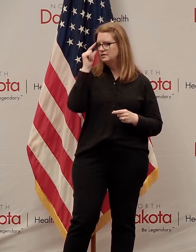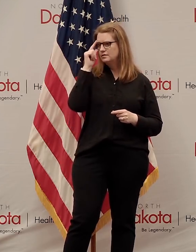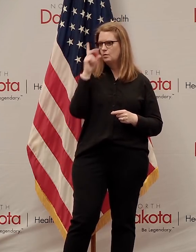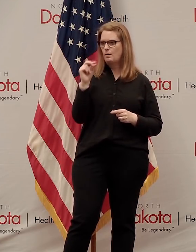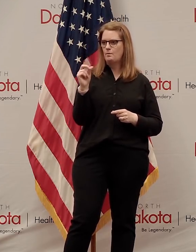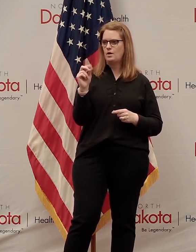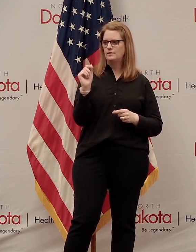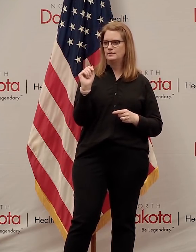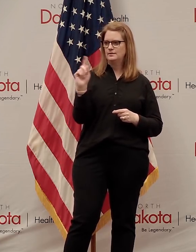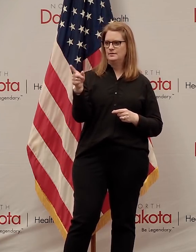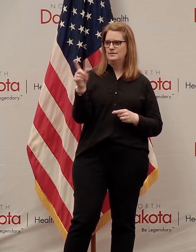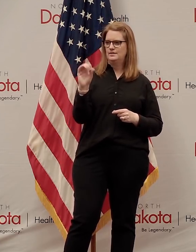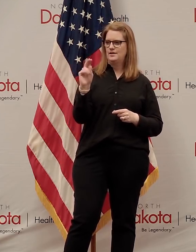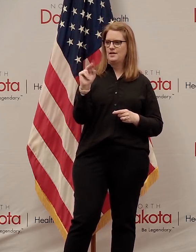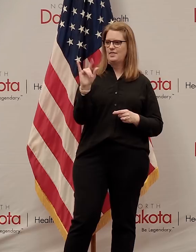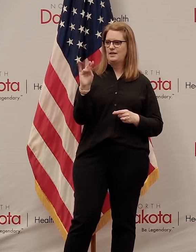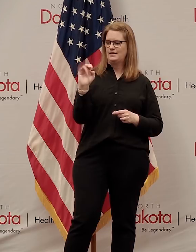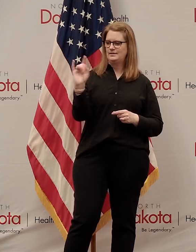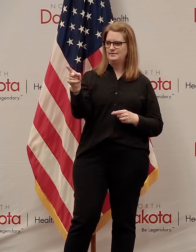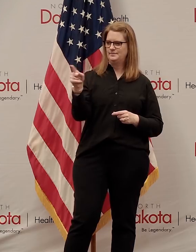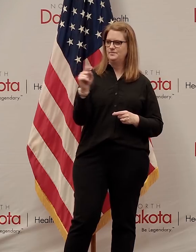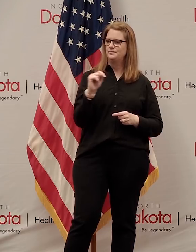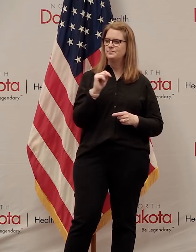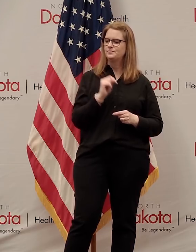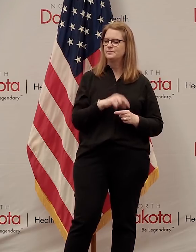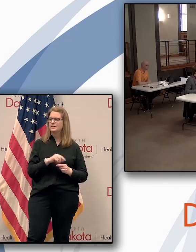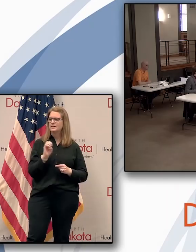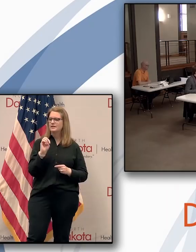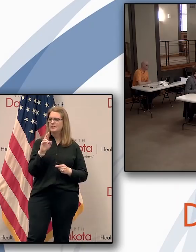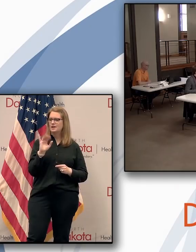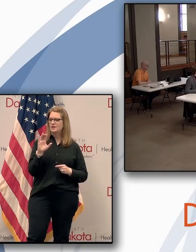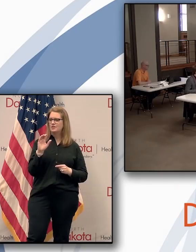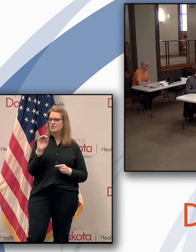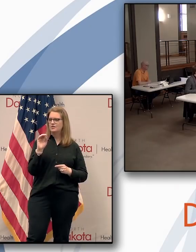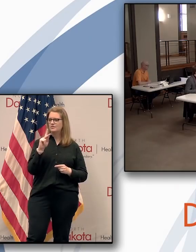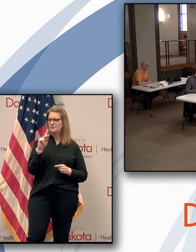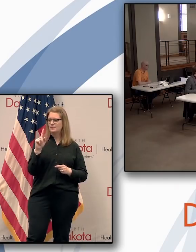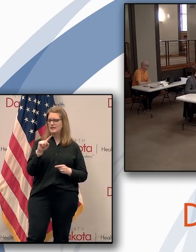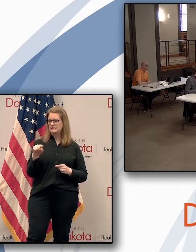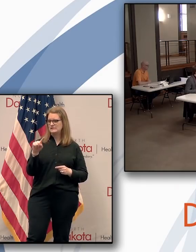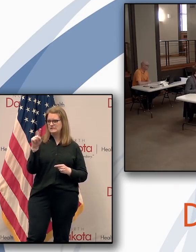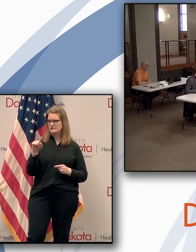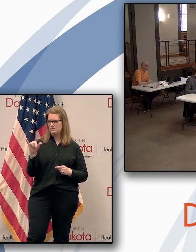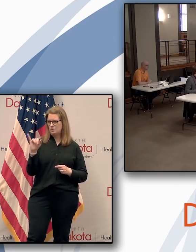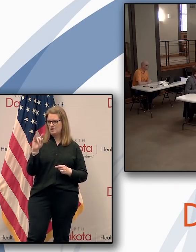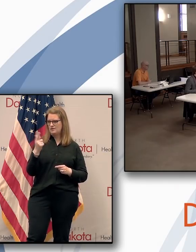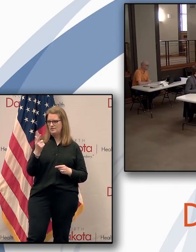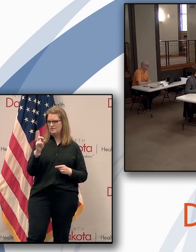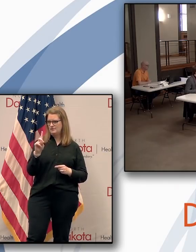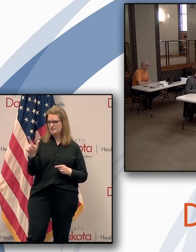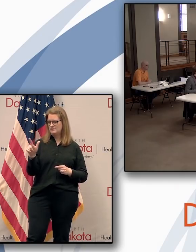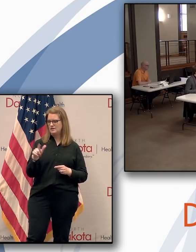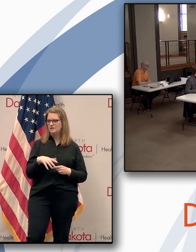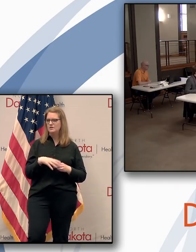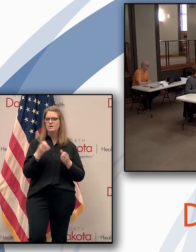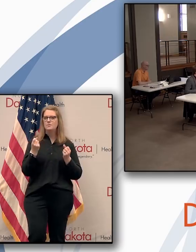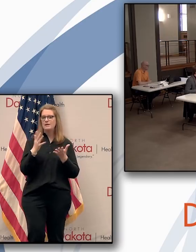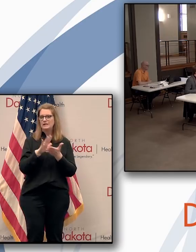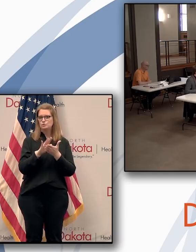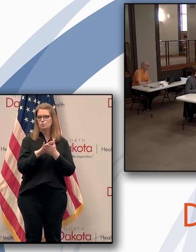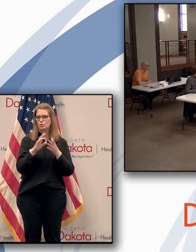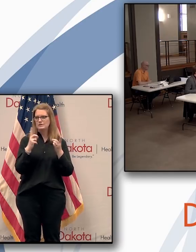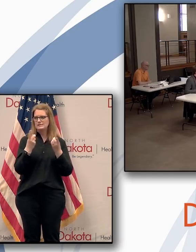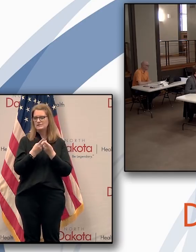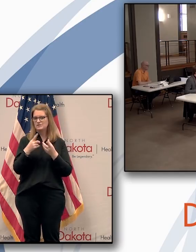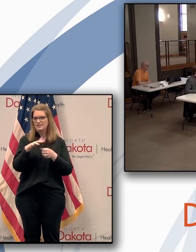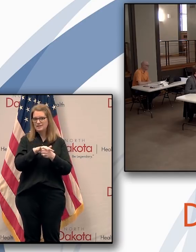One more. It's going online where we are. Eric Arnott with KZZY and Devils Lake. Given that many school districts in this